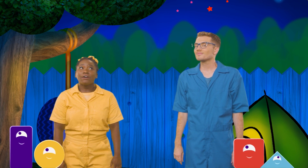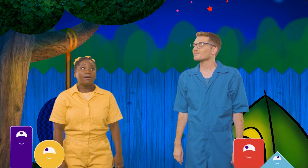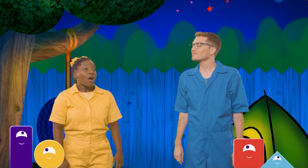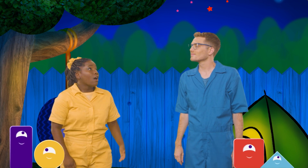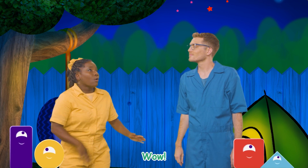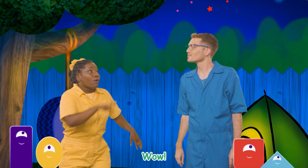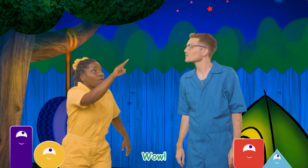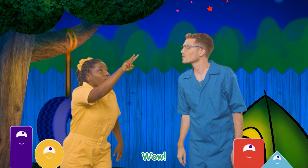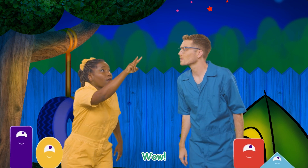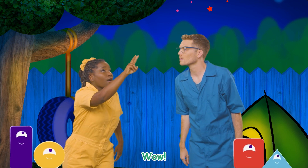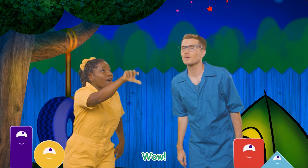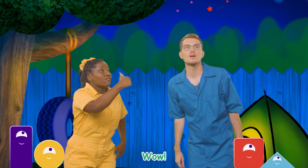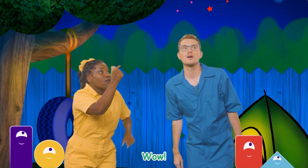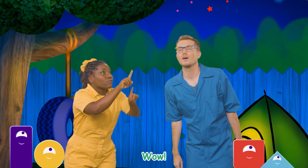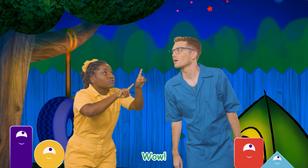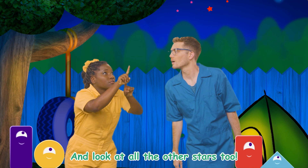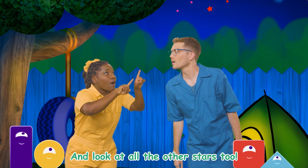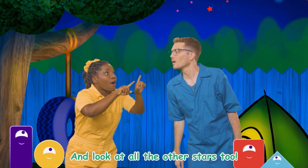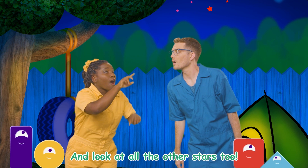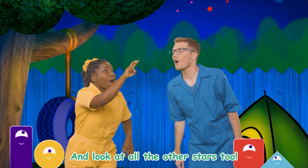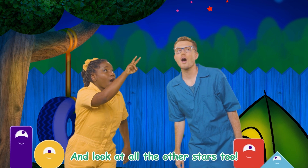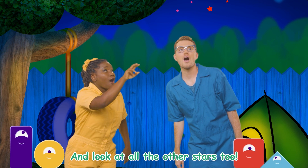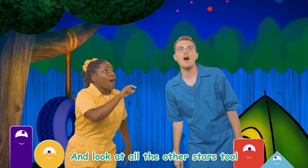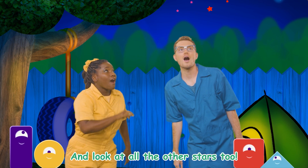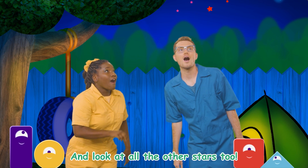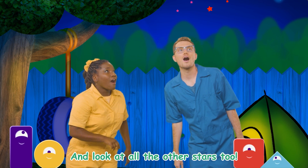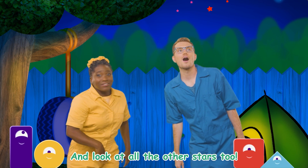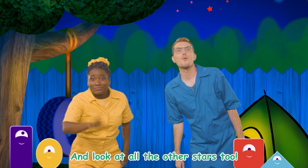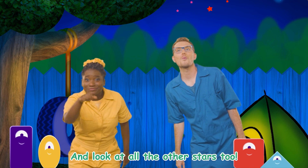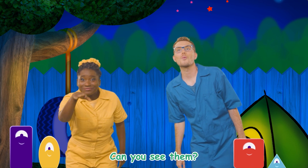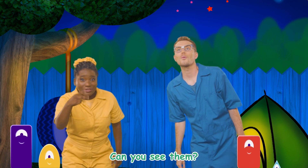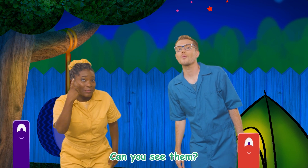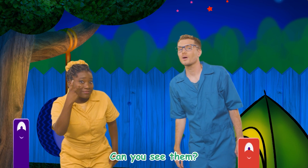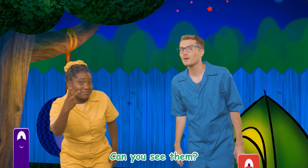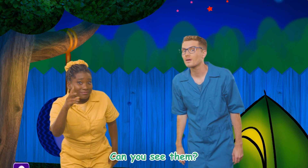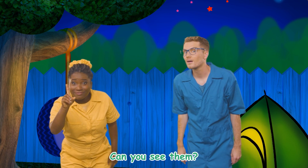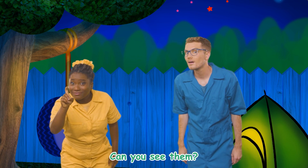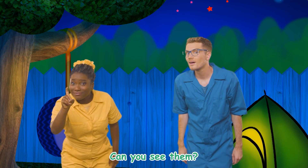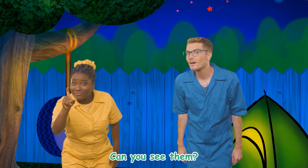Wow And look at the other stars too Can you see them?